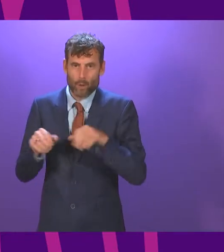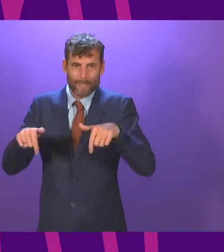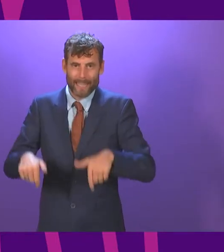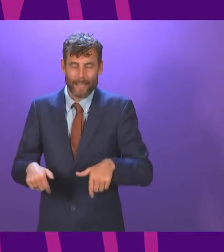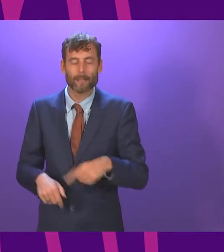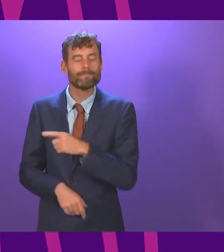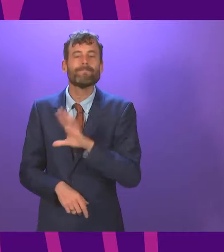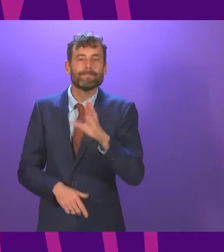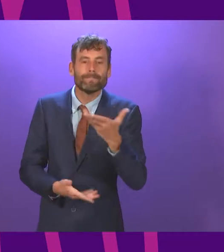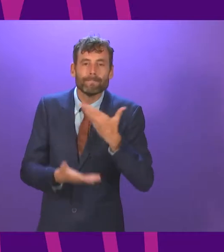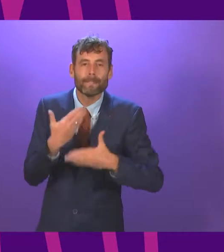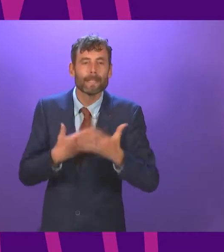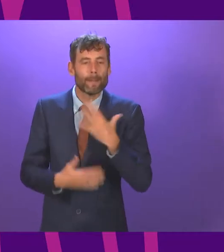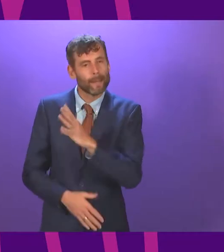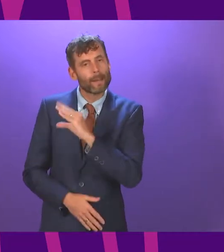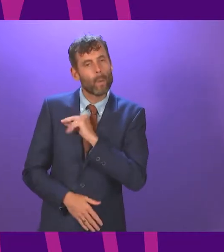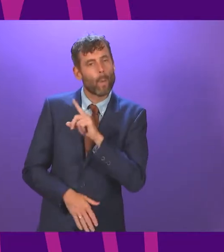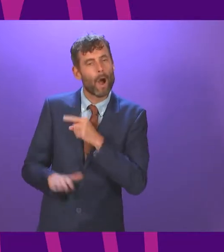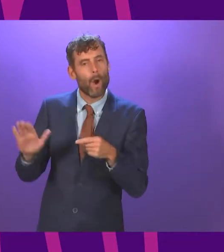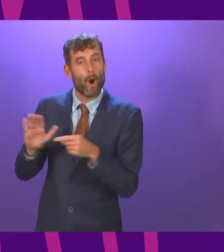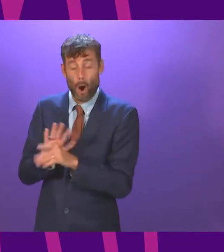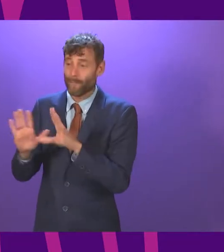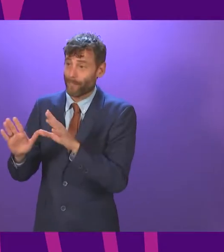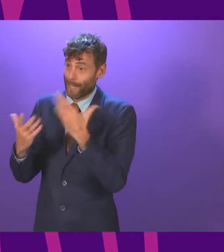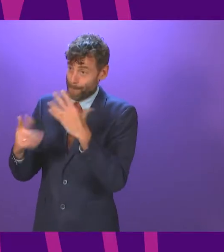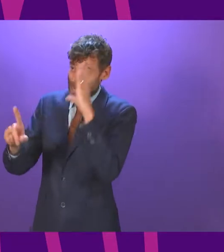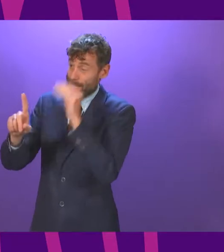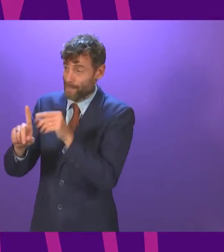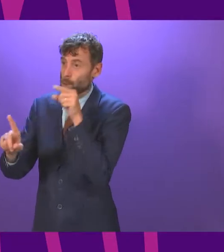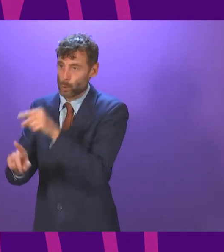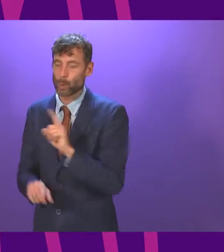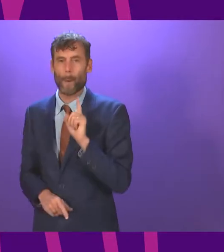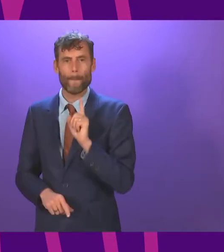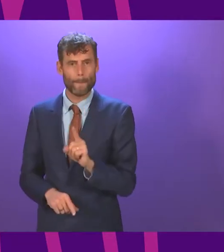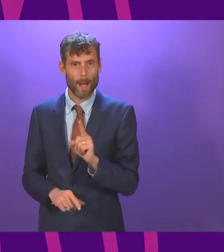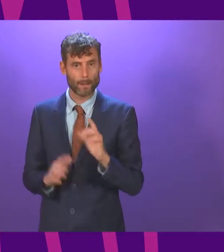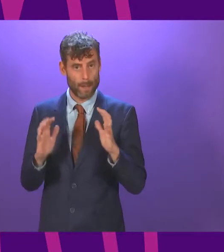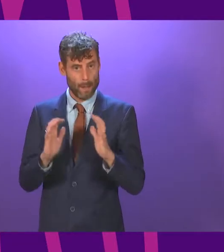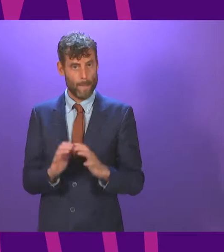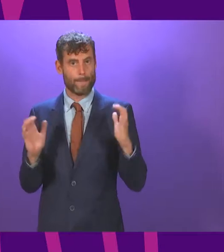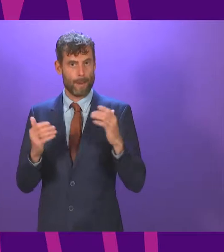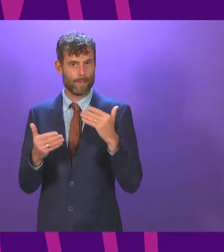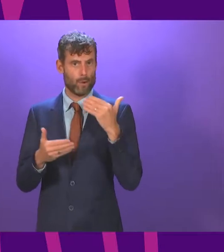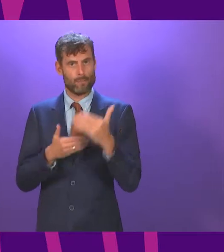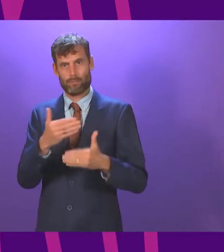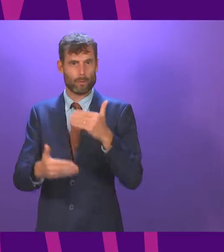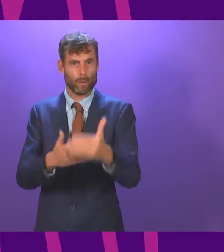explain that he has given notice to the... I understand he has given notice but in terms of parliamentary protocol I would not normally refer to a member if they